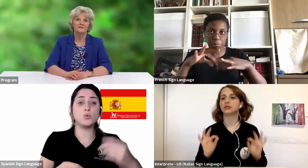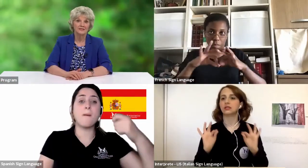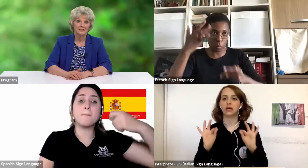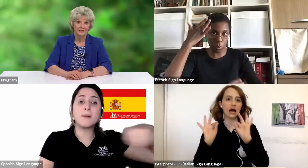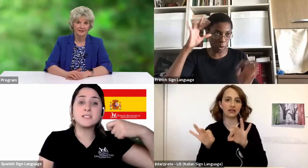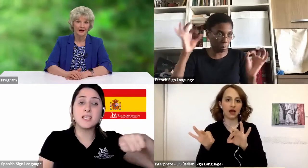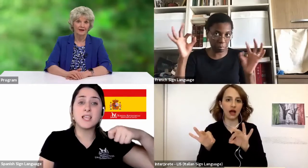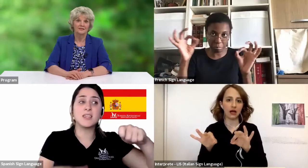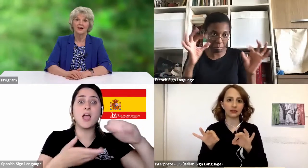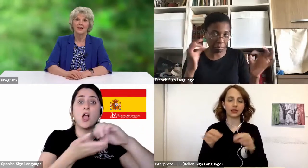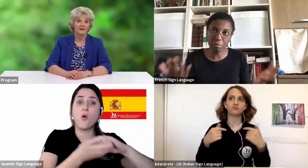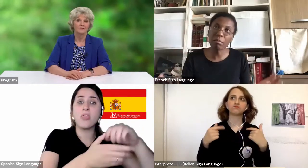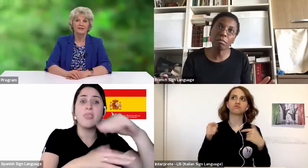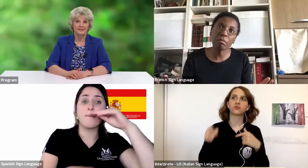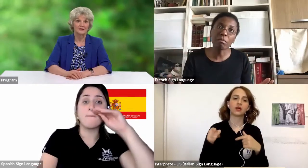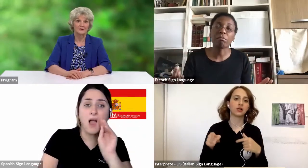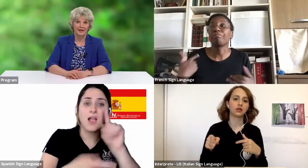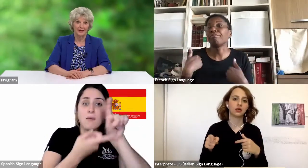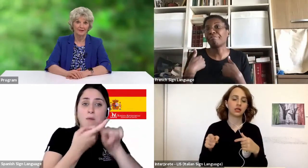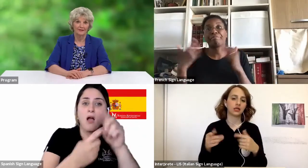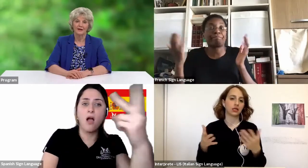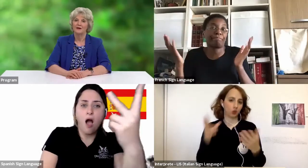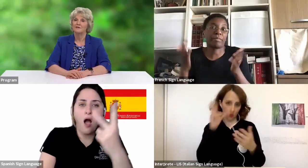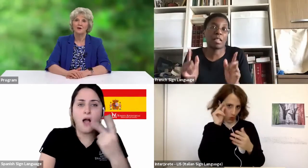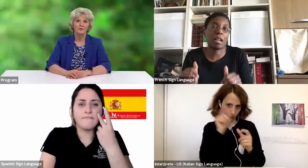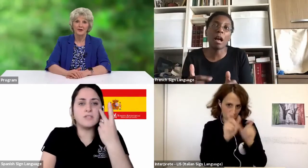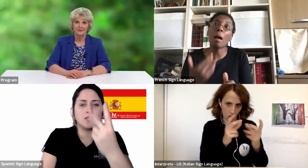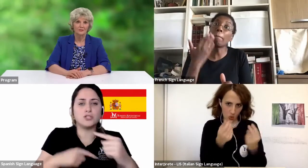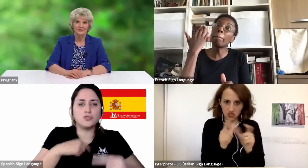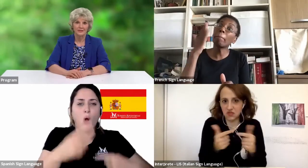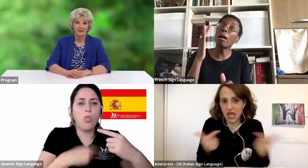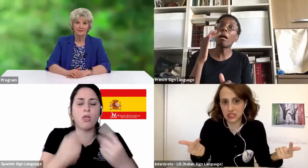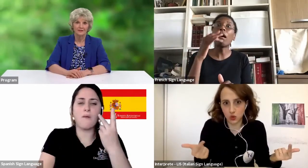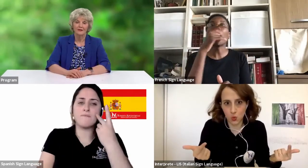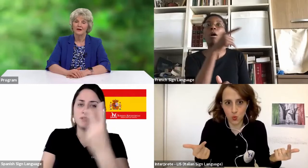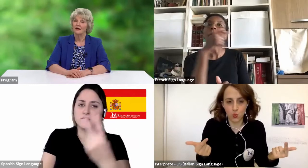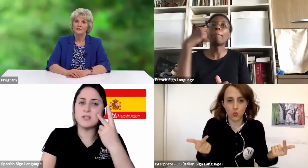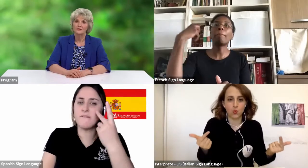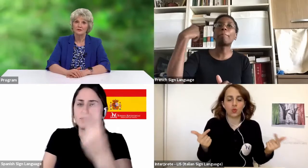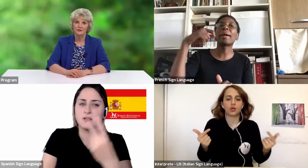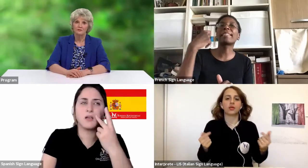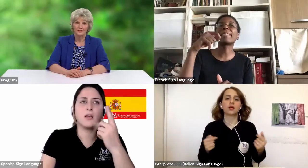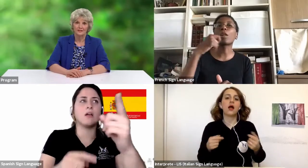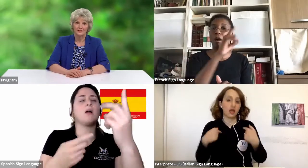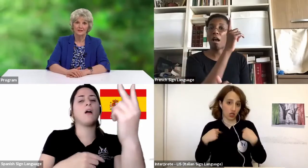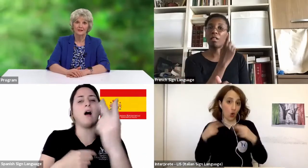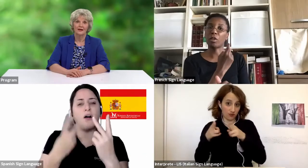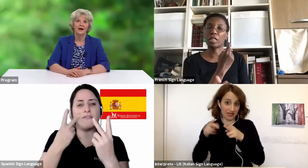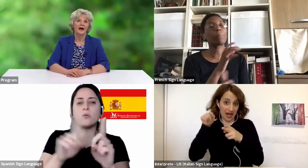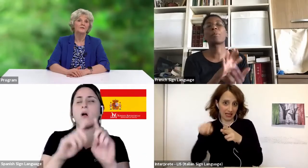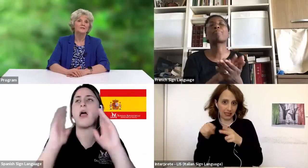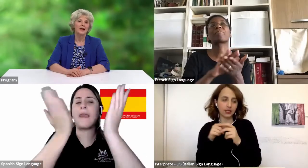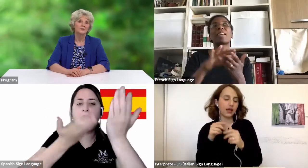visited us every single day. Their presence was a gift. Others also visited.